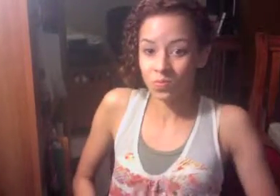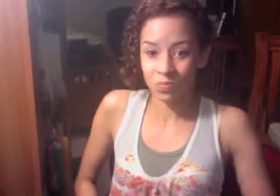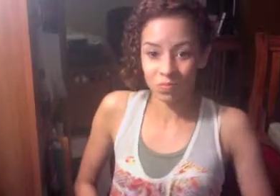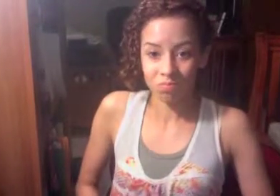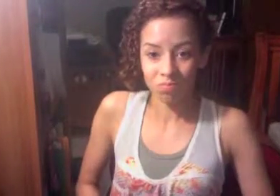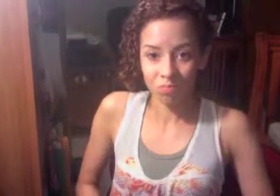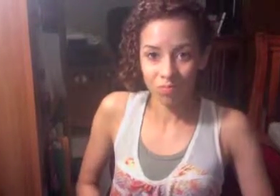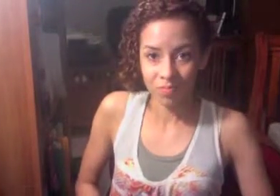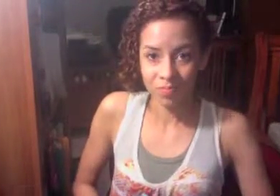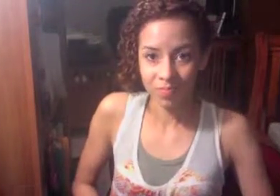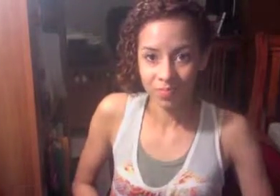wiggled inside her.